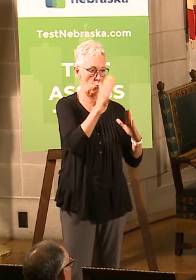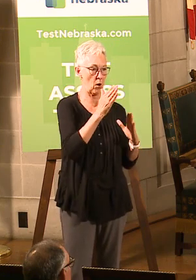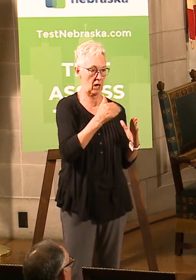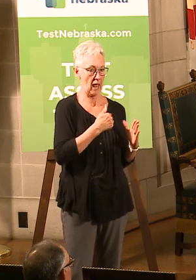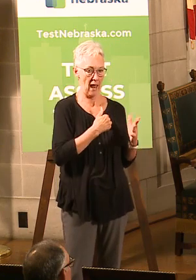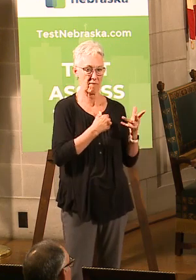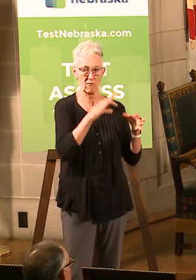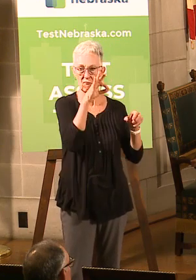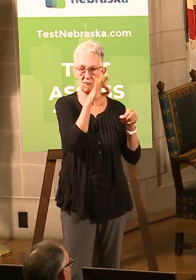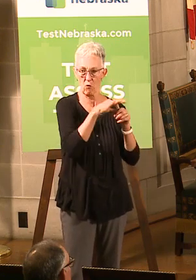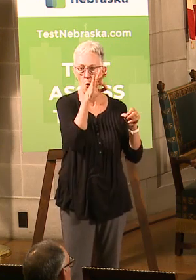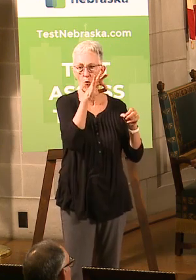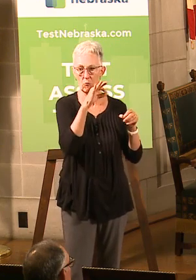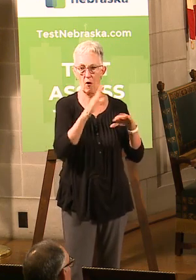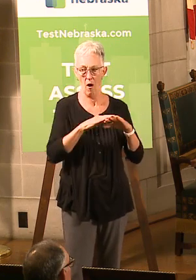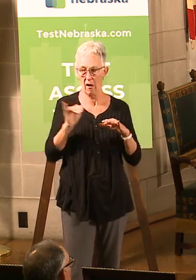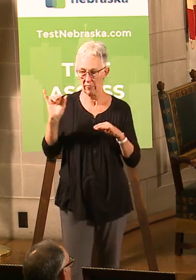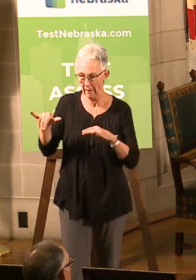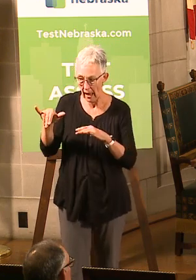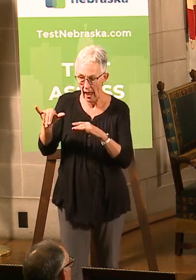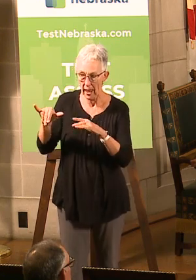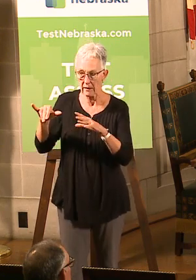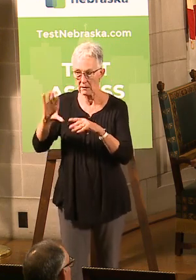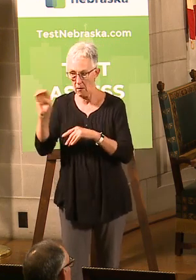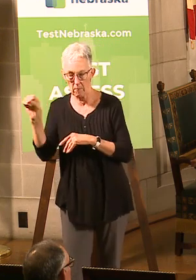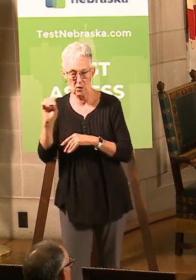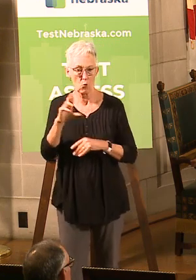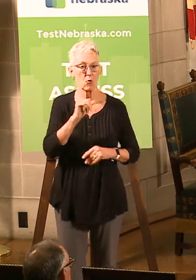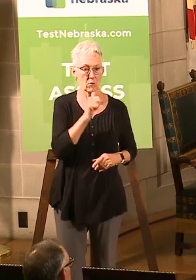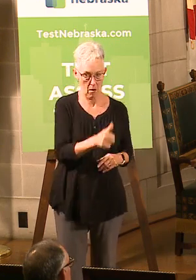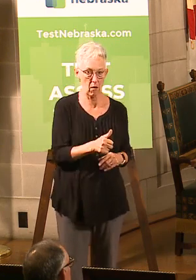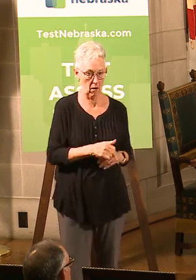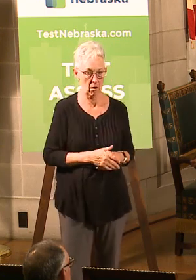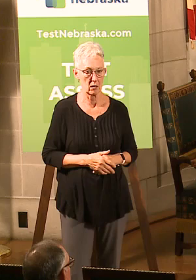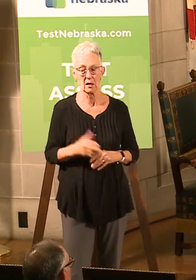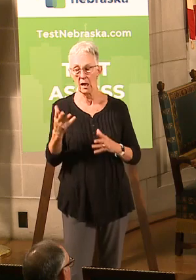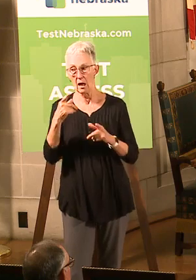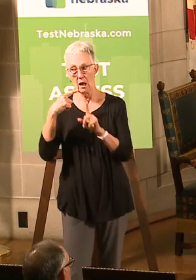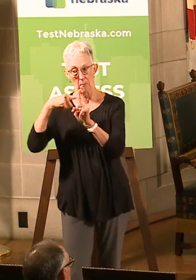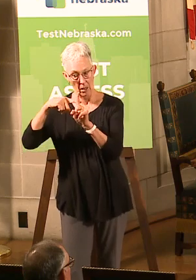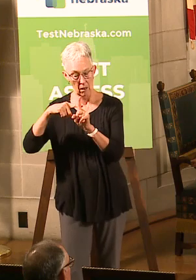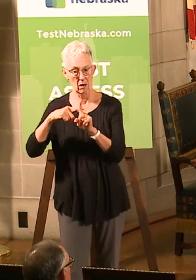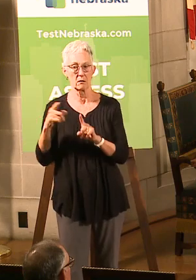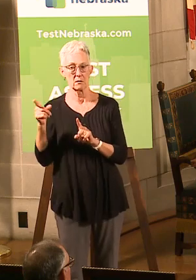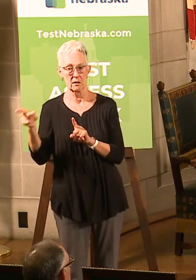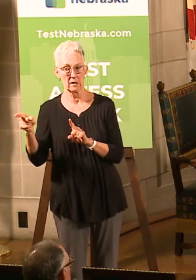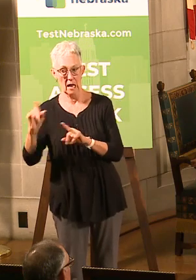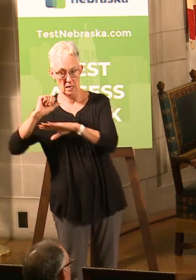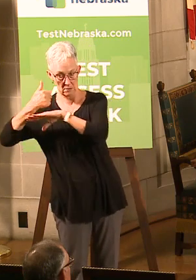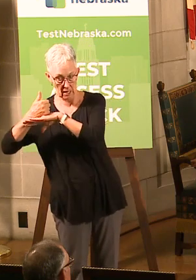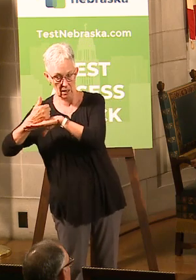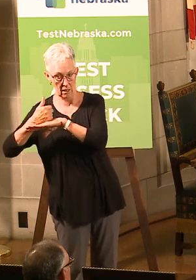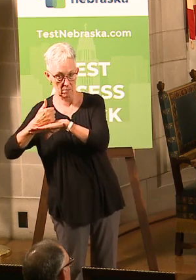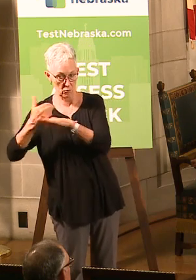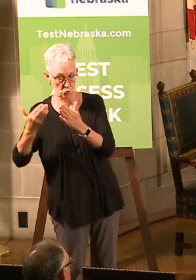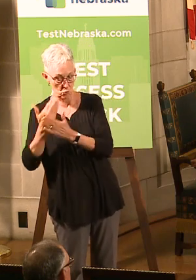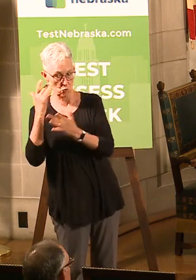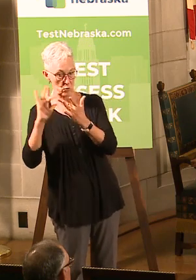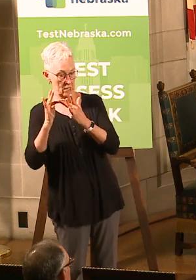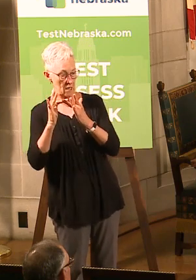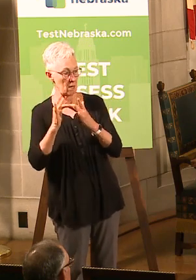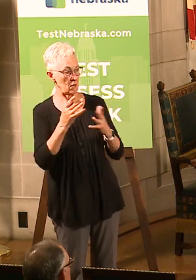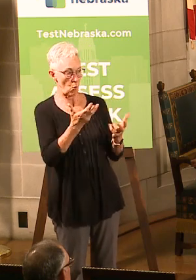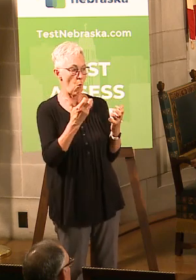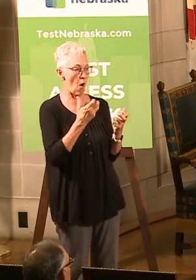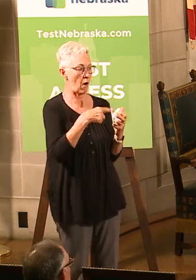Cost and budget. And then subscriber pricing. So we want this to be affordable for the citizens in these communities so that they'll be able to use the services.